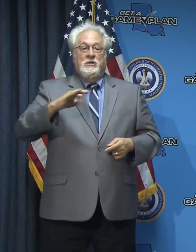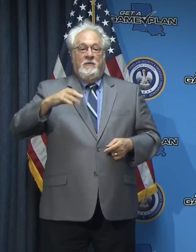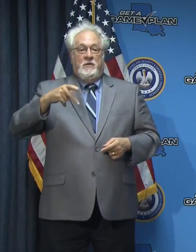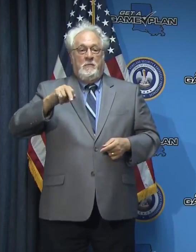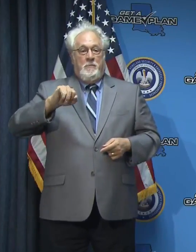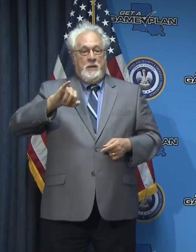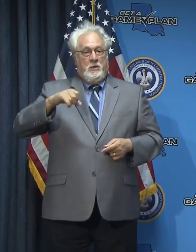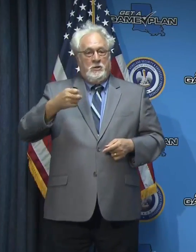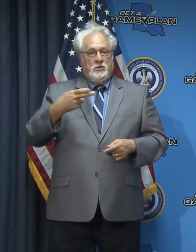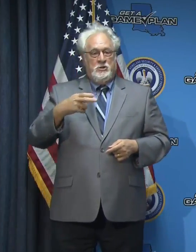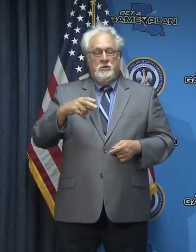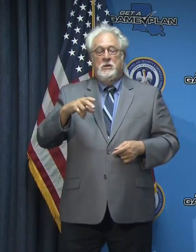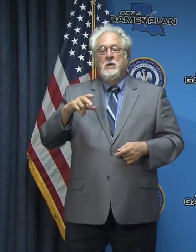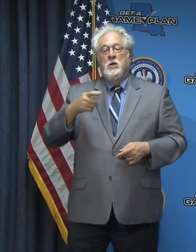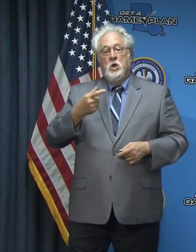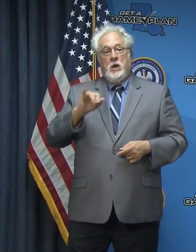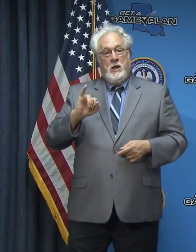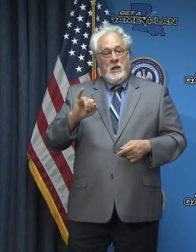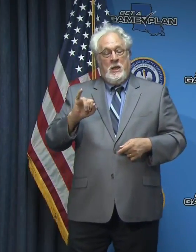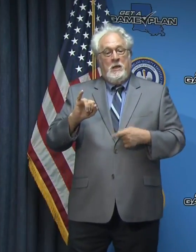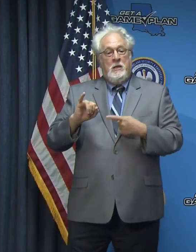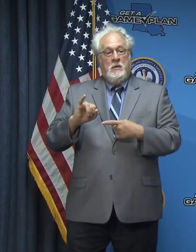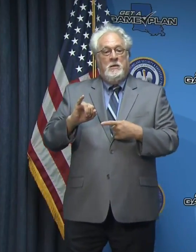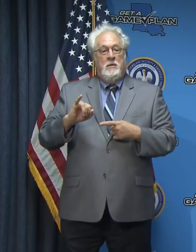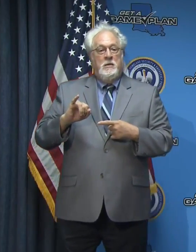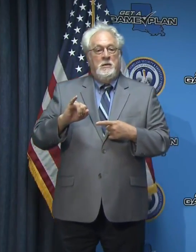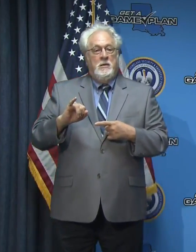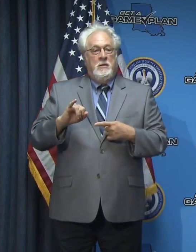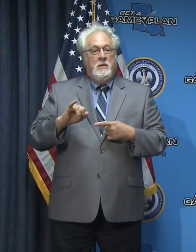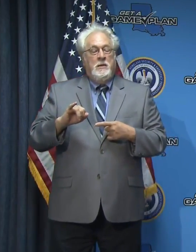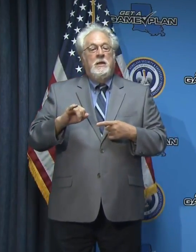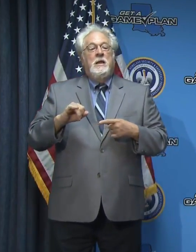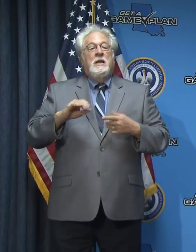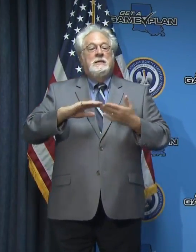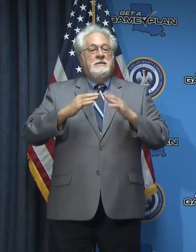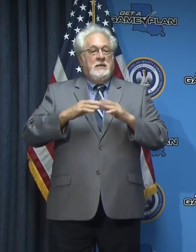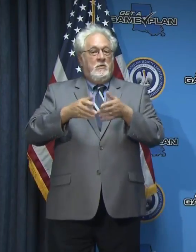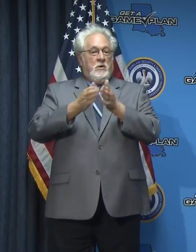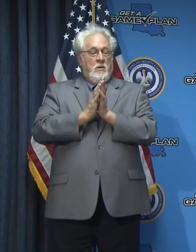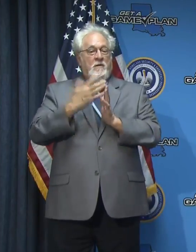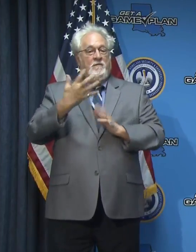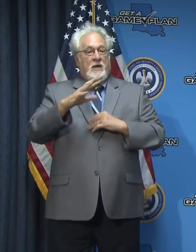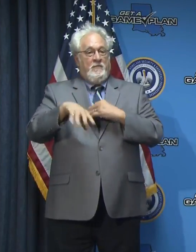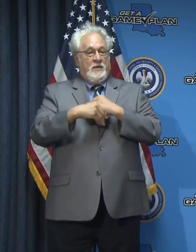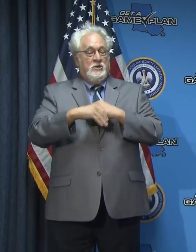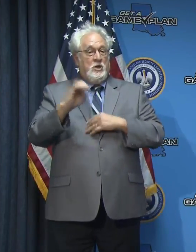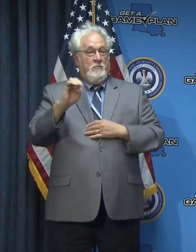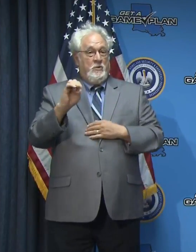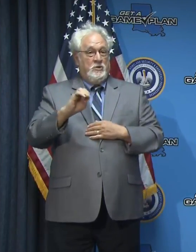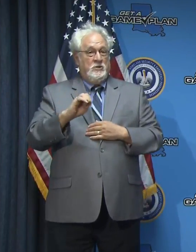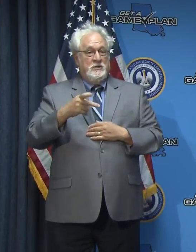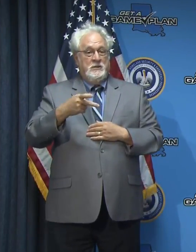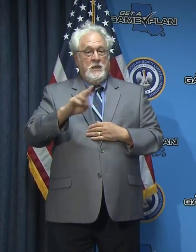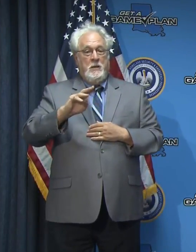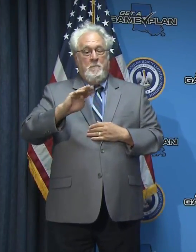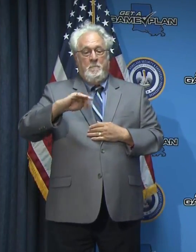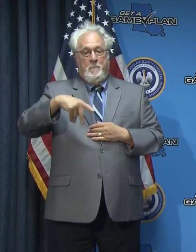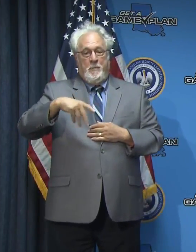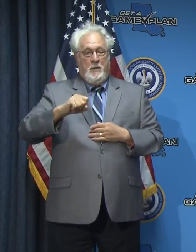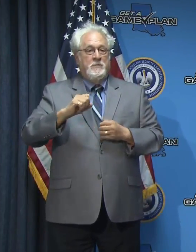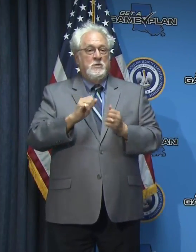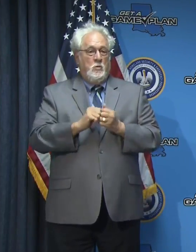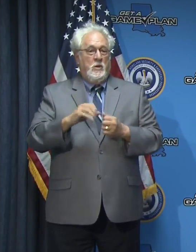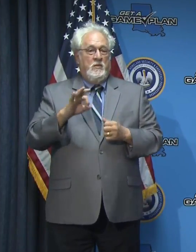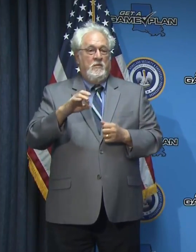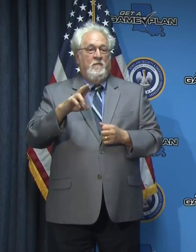at Grand Isle. The city has requested five additional emergency plumps with a fuel truck